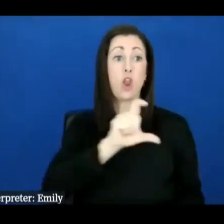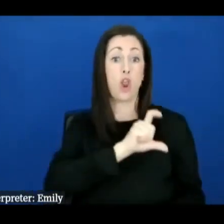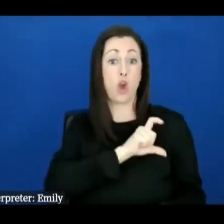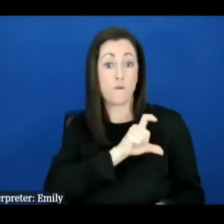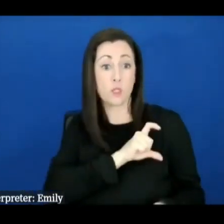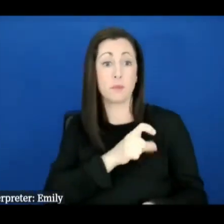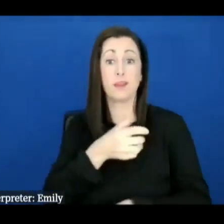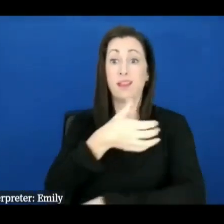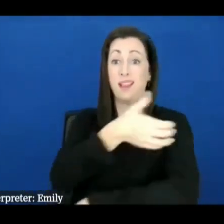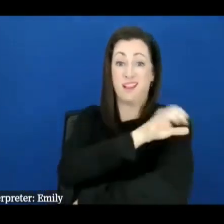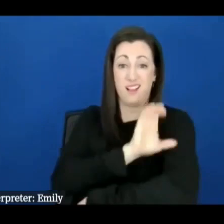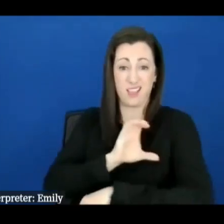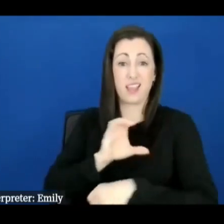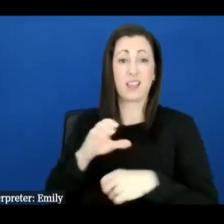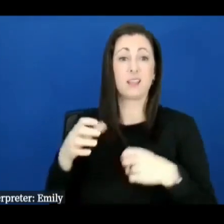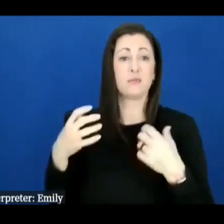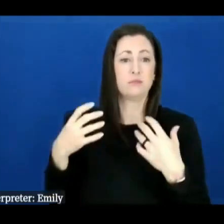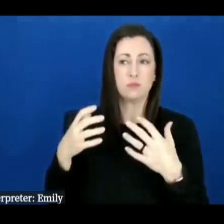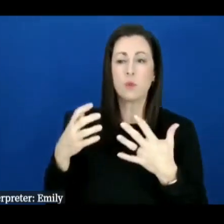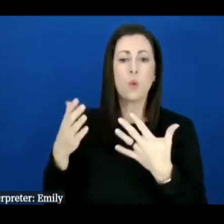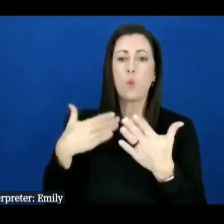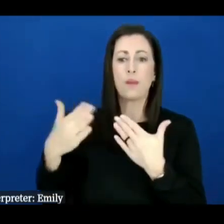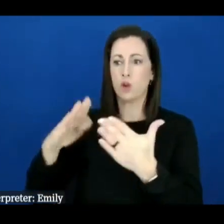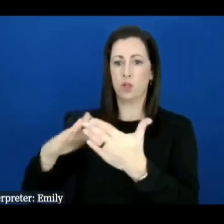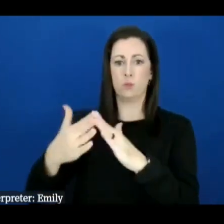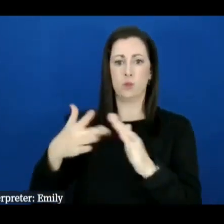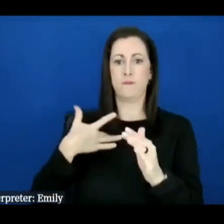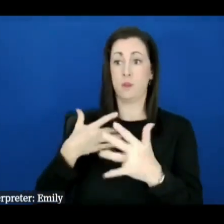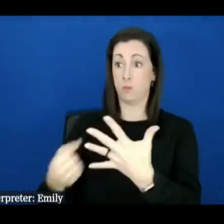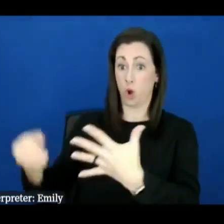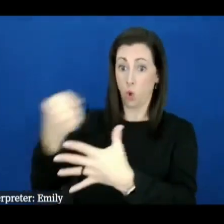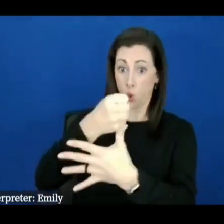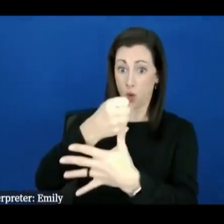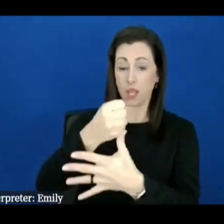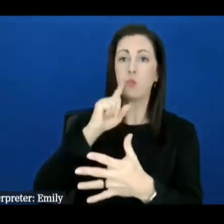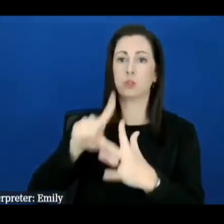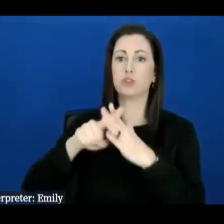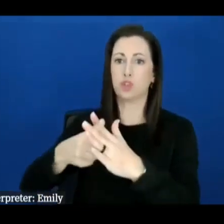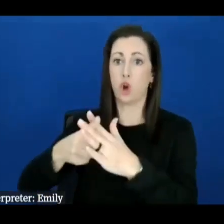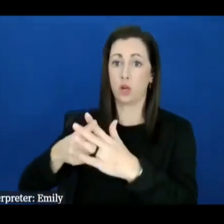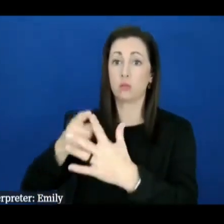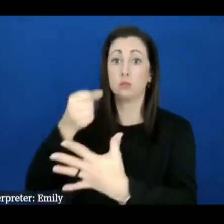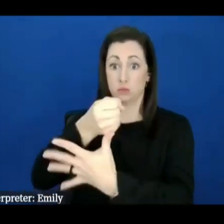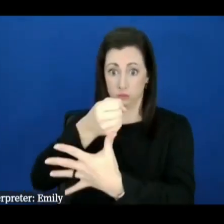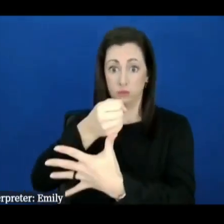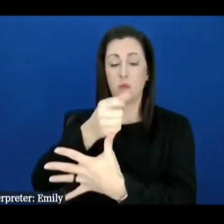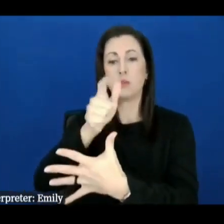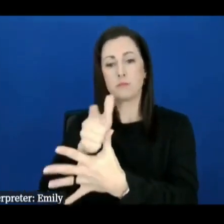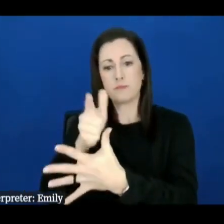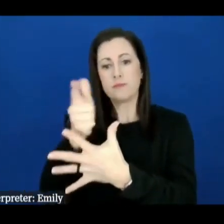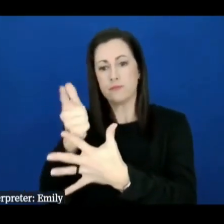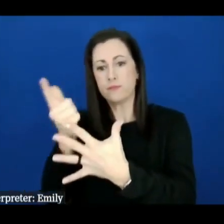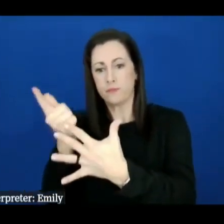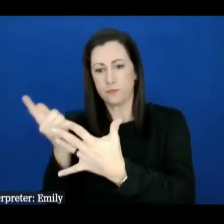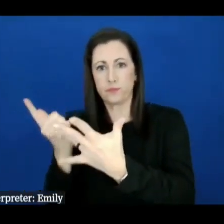priority is by dictated by the communities that will get filtered up um that's where we'll actually start seeing